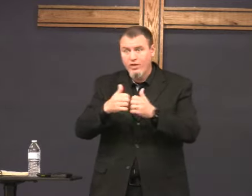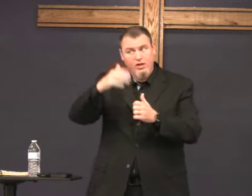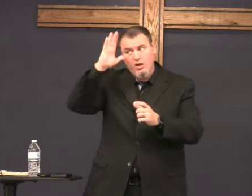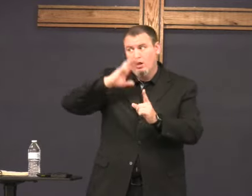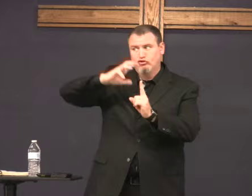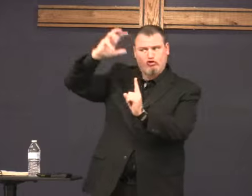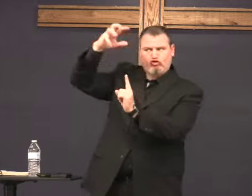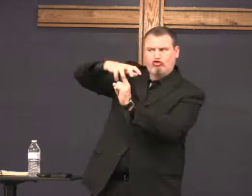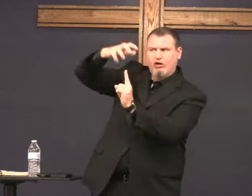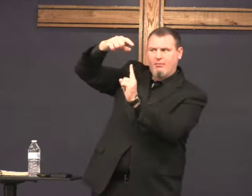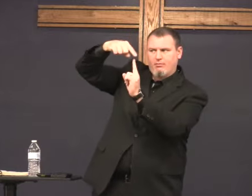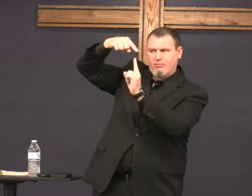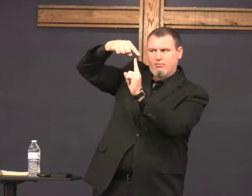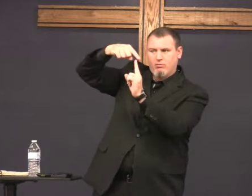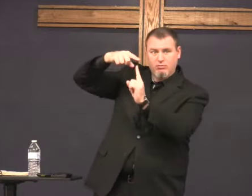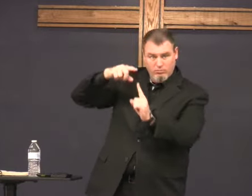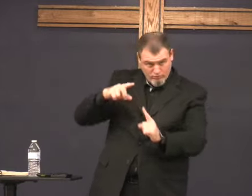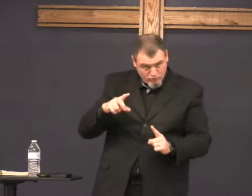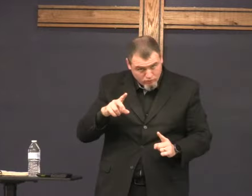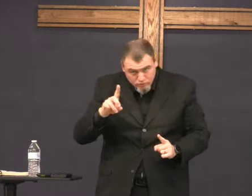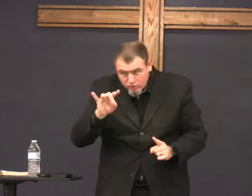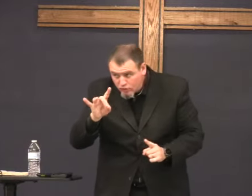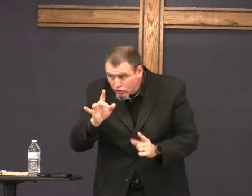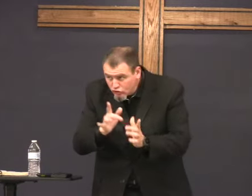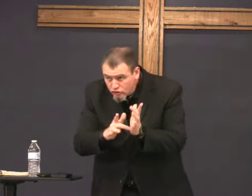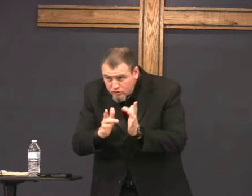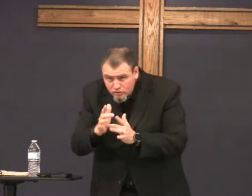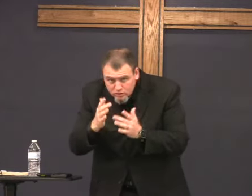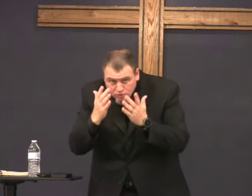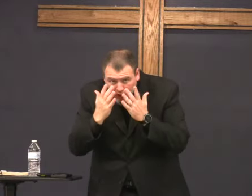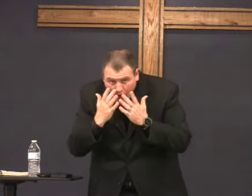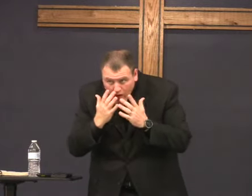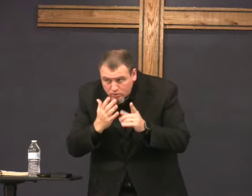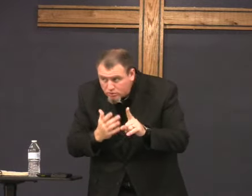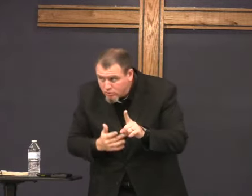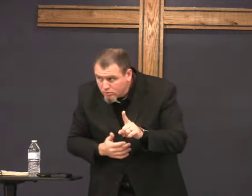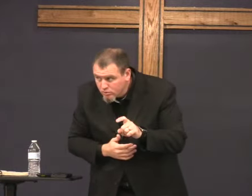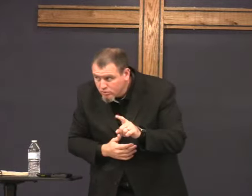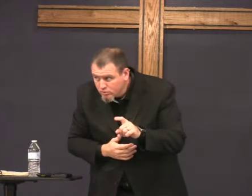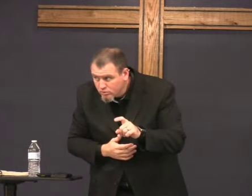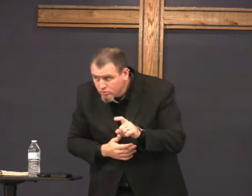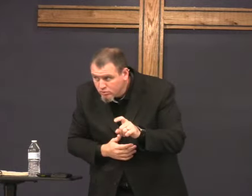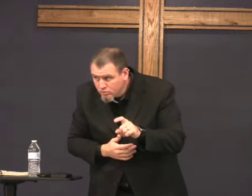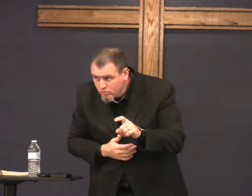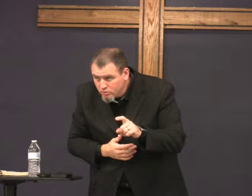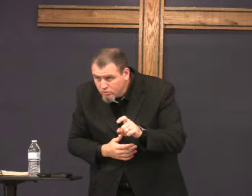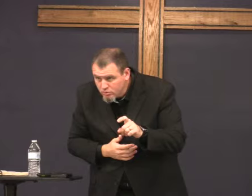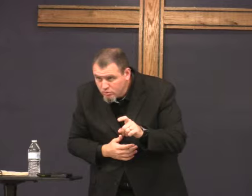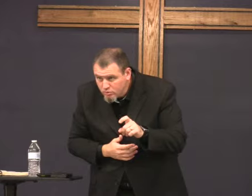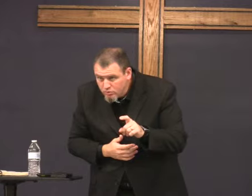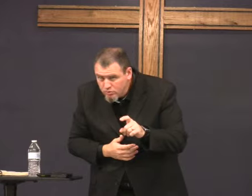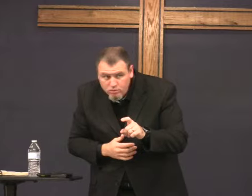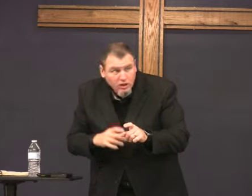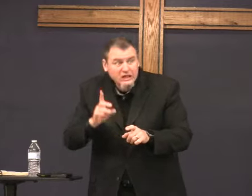he walked with God he was a champion of walking with God whoo did Jesus ever say